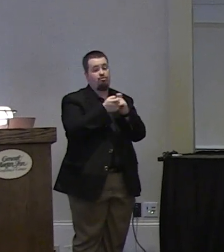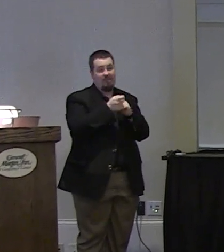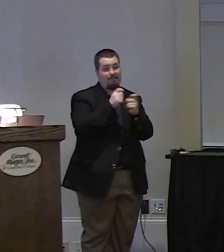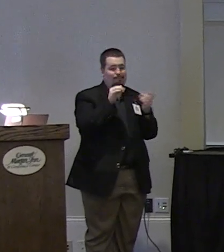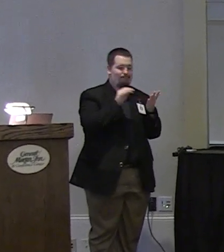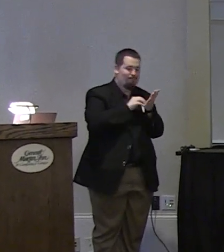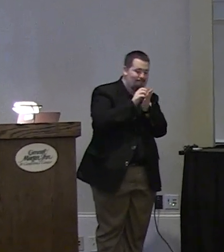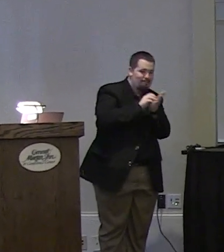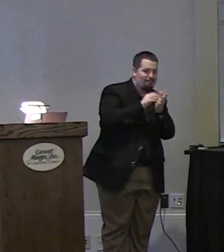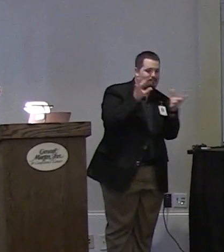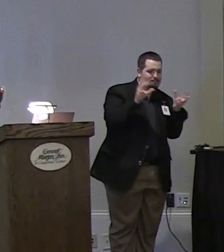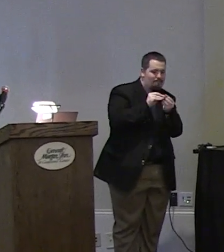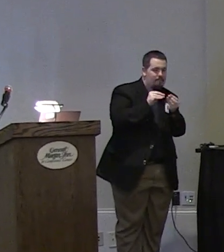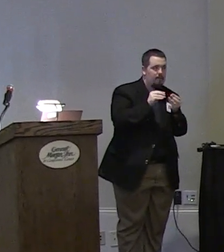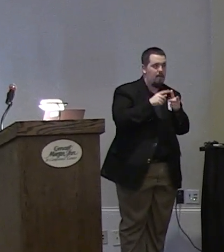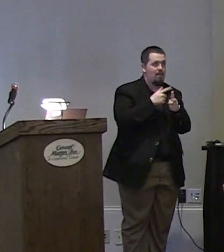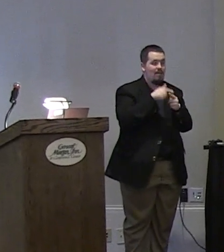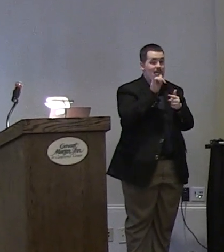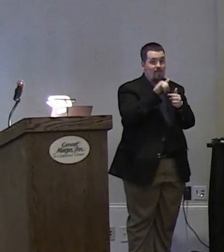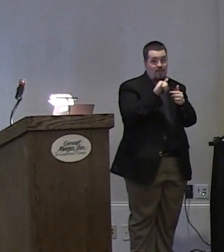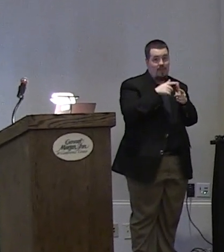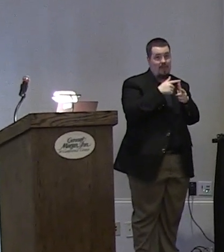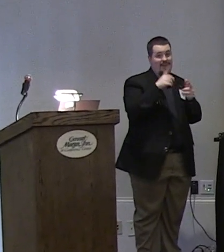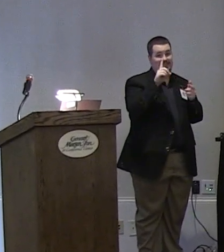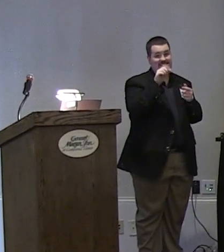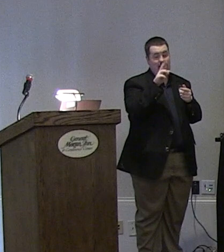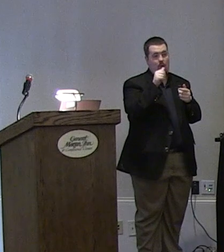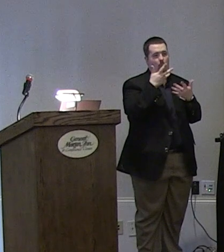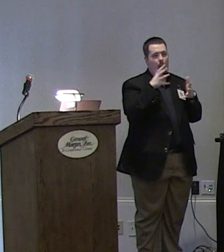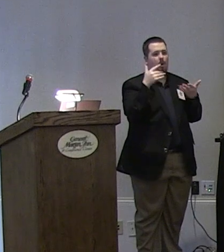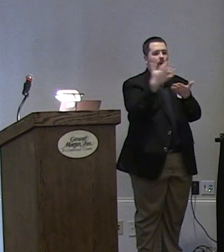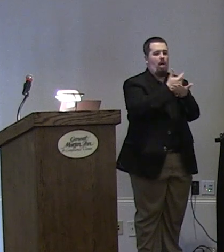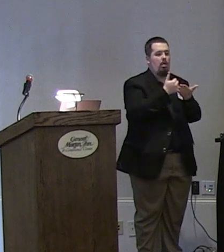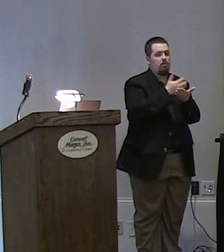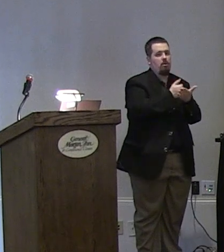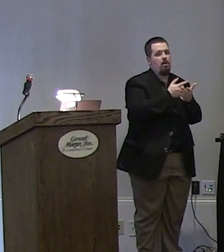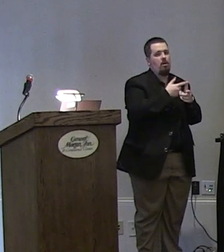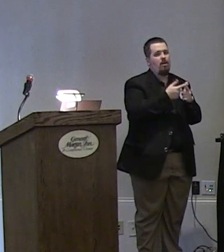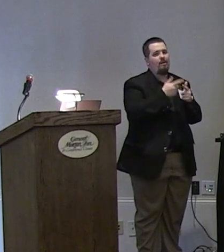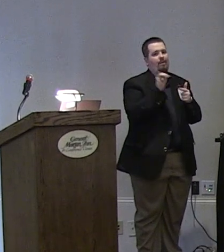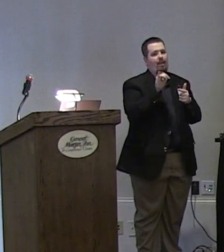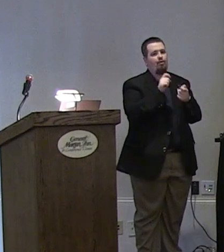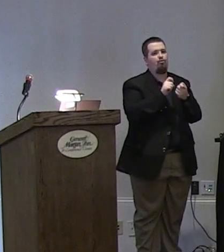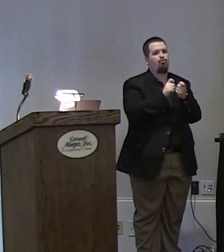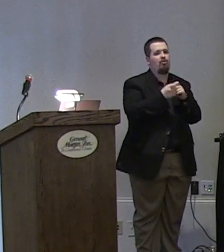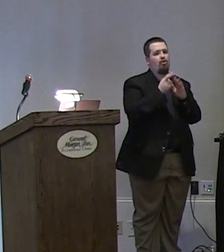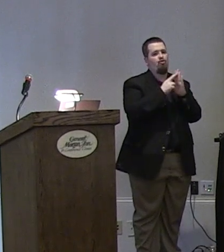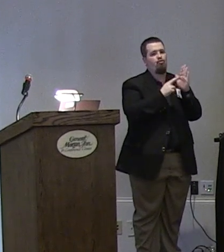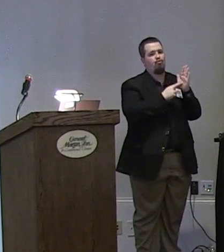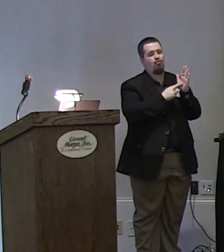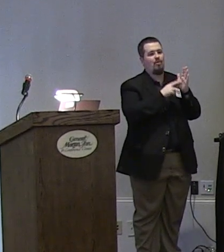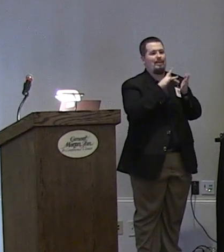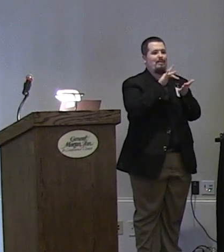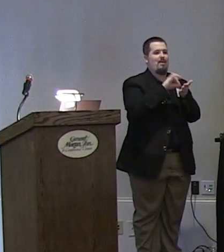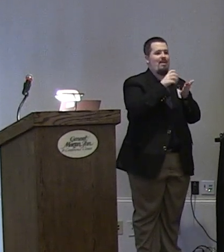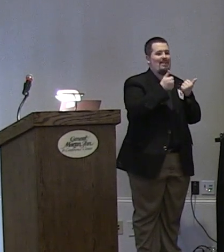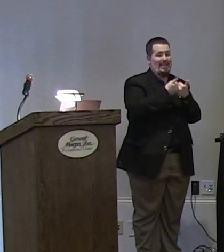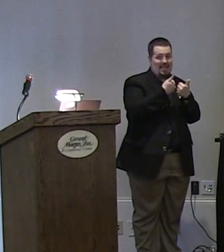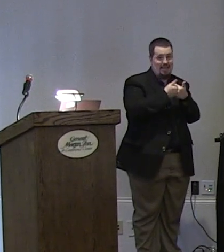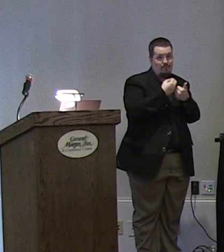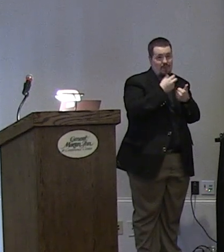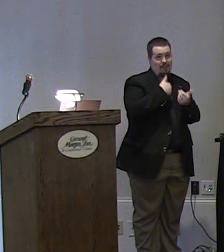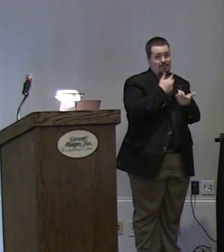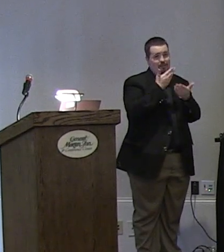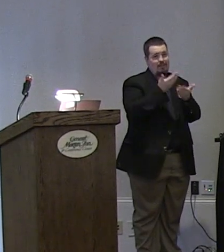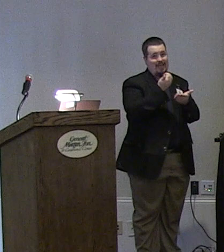calculation to data that we've already accumulated and it's kind of like changing the rules in the middle of the game so i